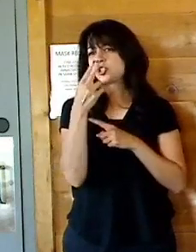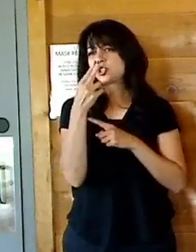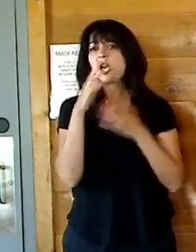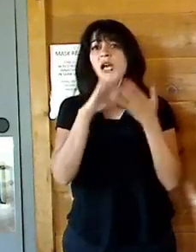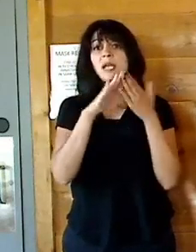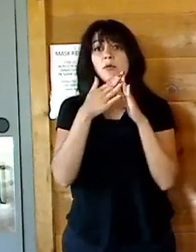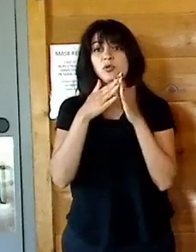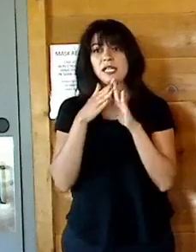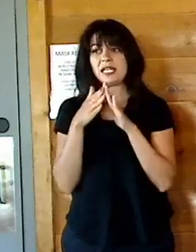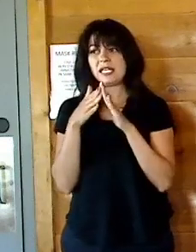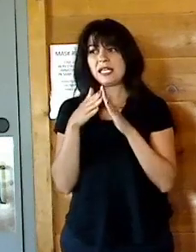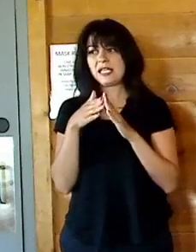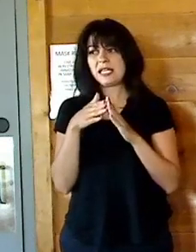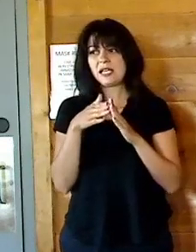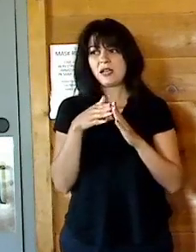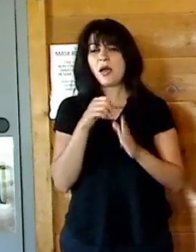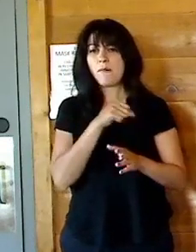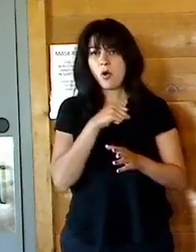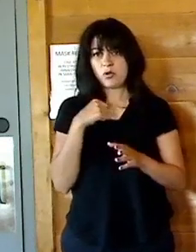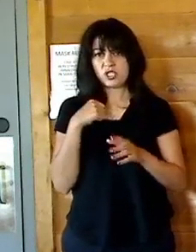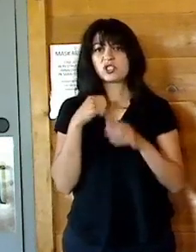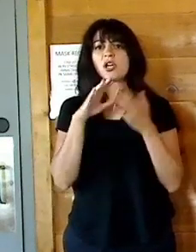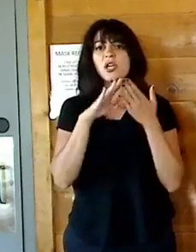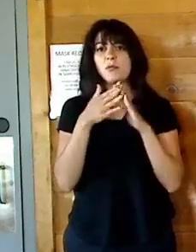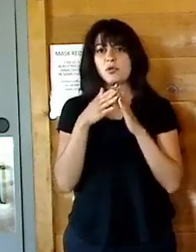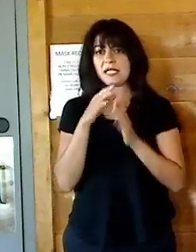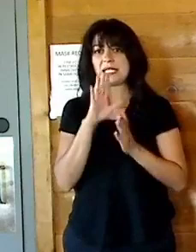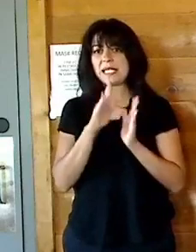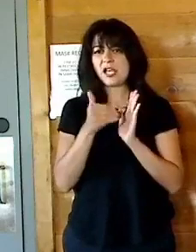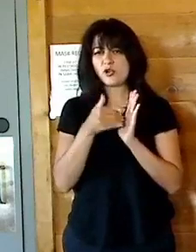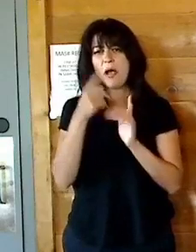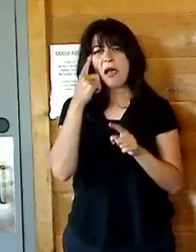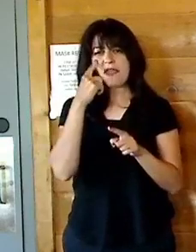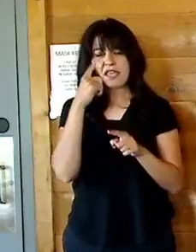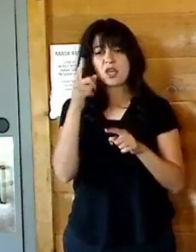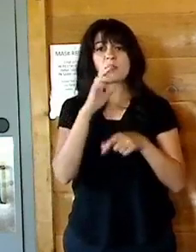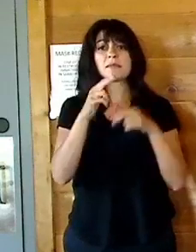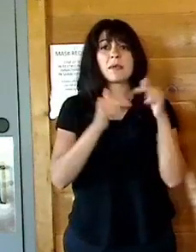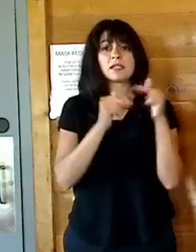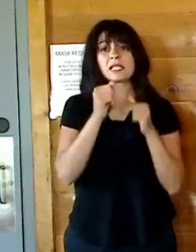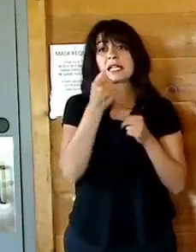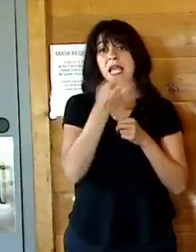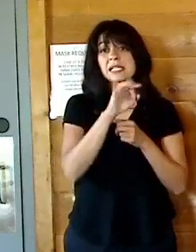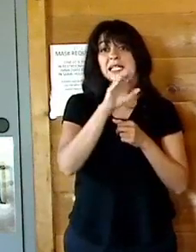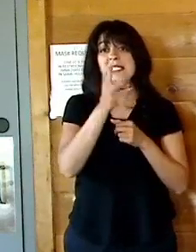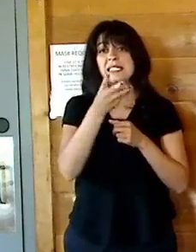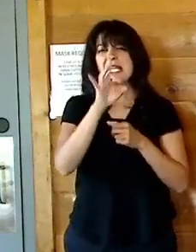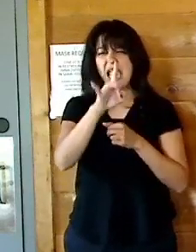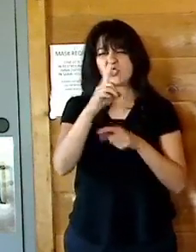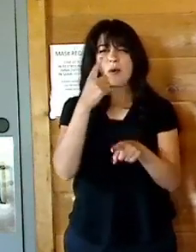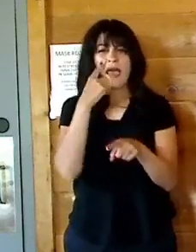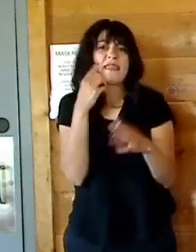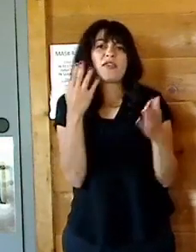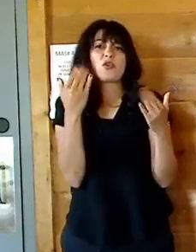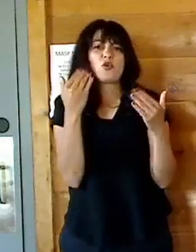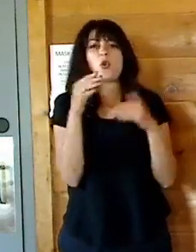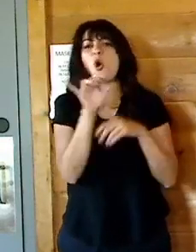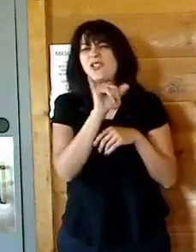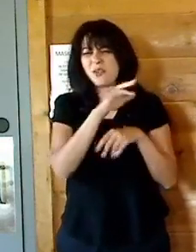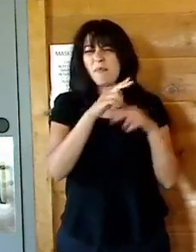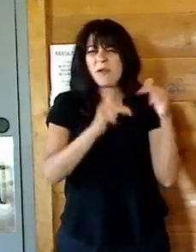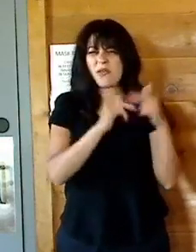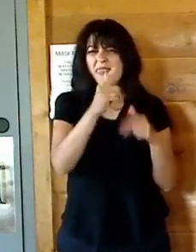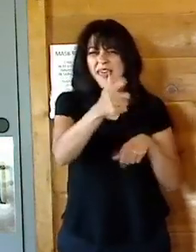I believe, looking at GIS, it was built in 1968. So I'm assuming the pool room was also built in 1968.